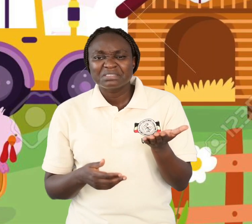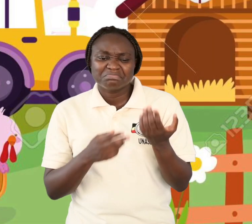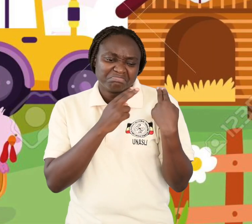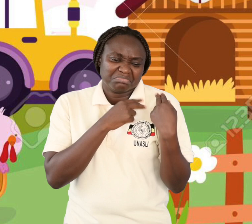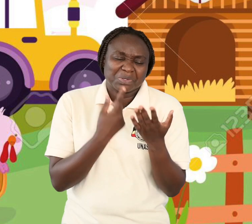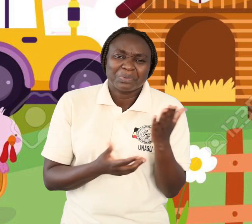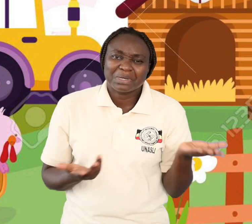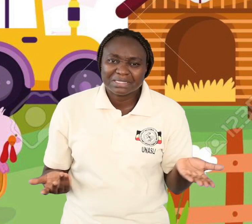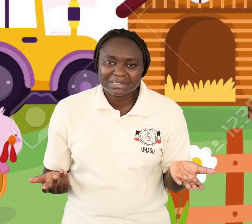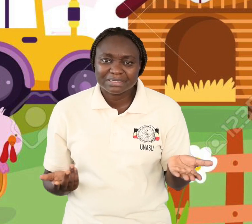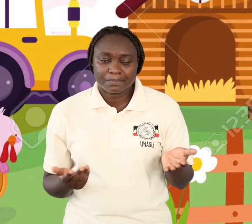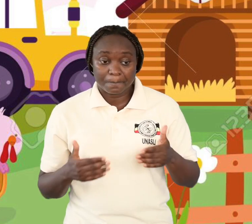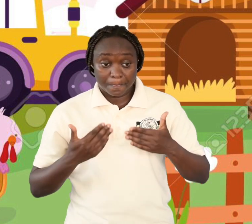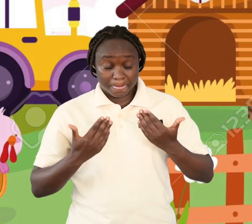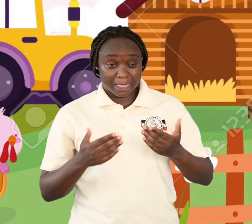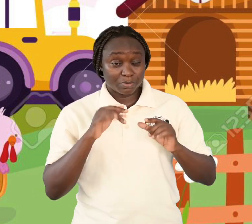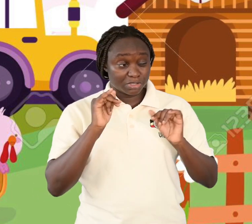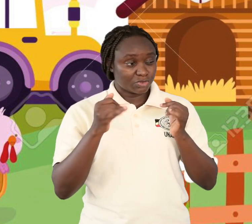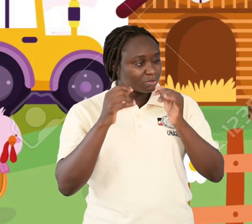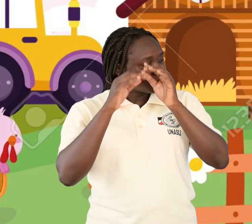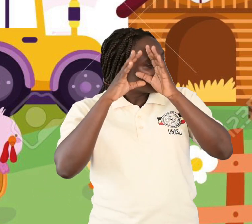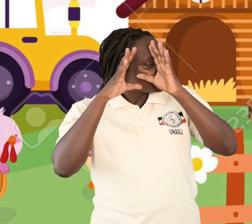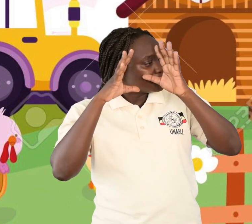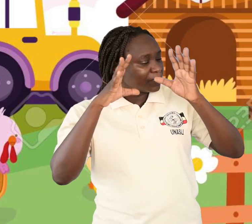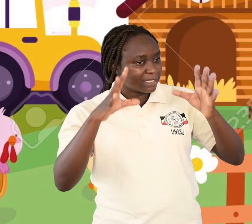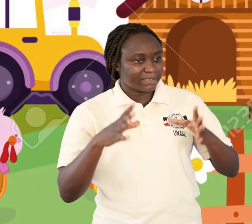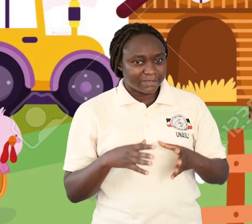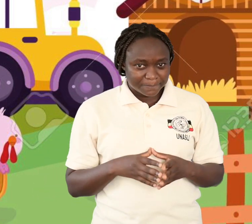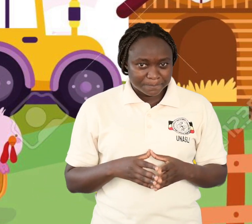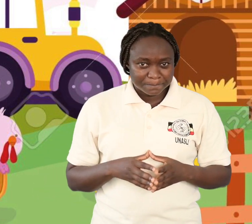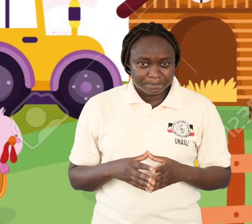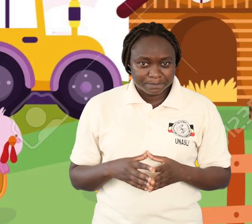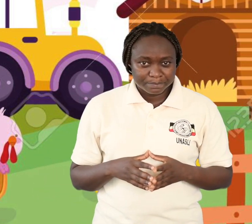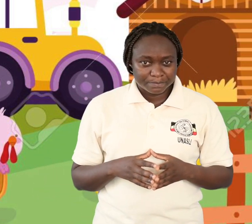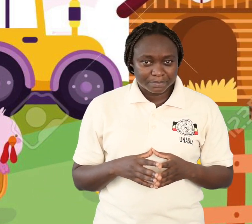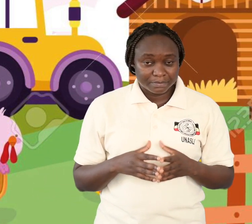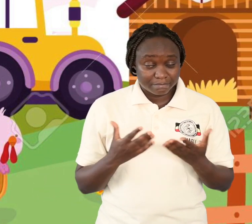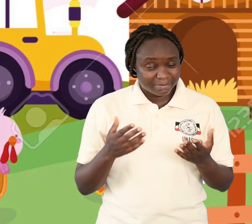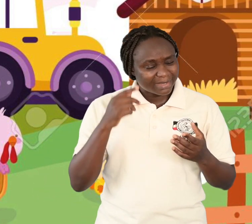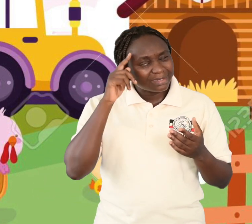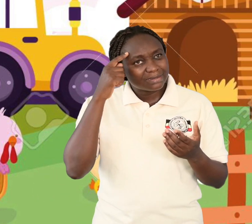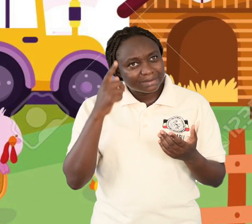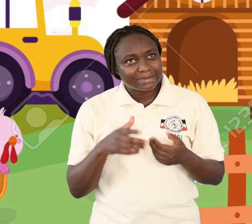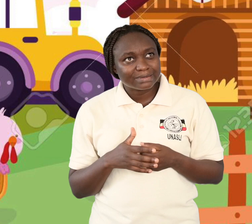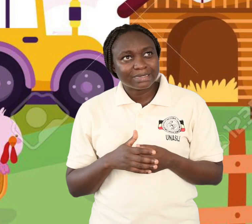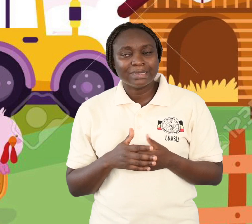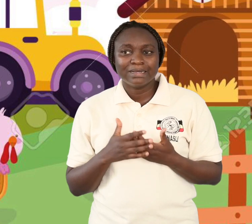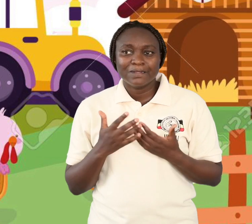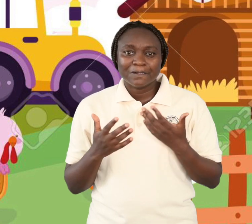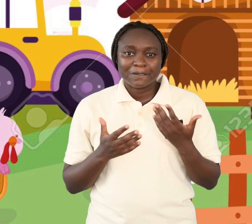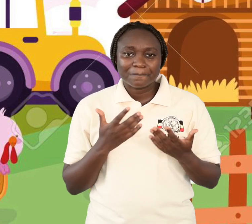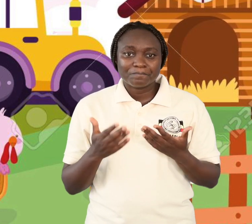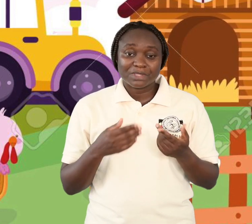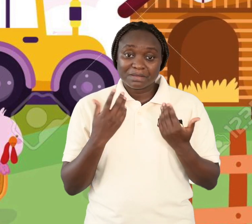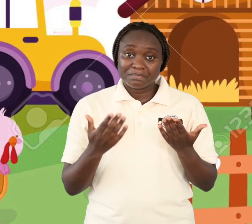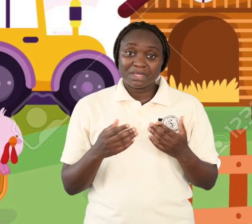Let's imagine that you are living at a farm homestead.